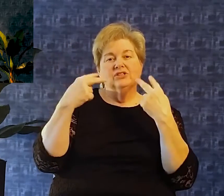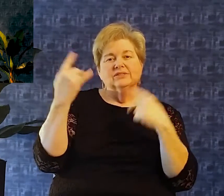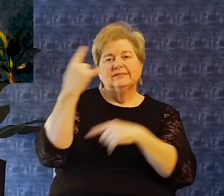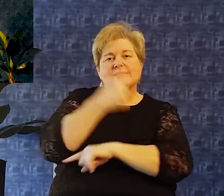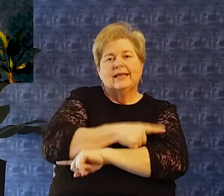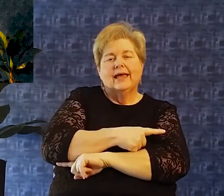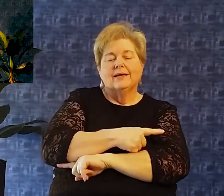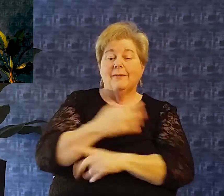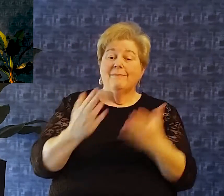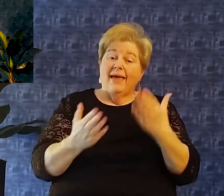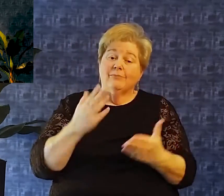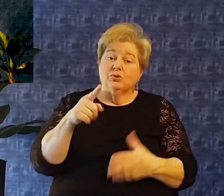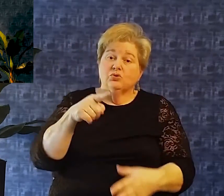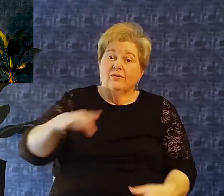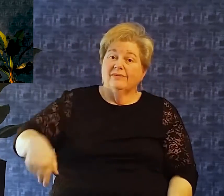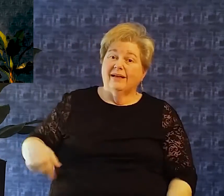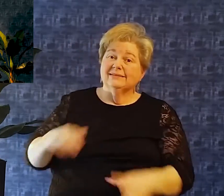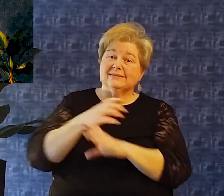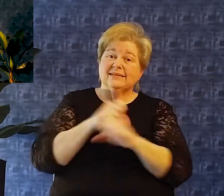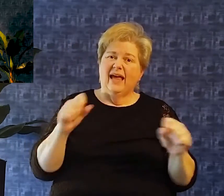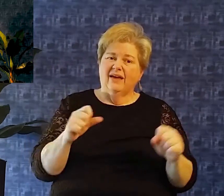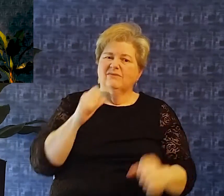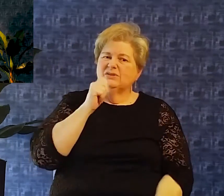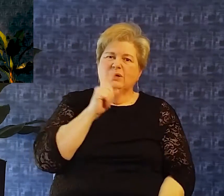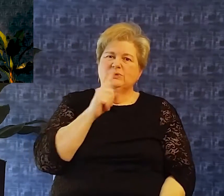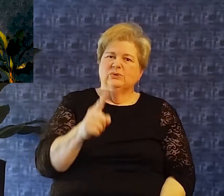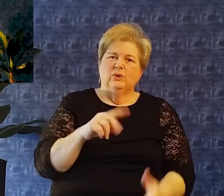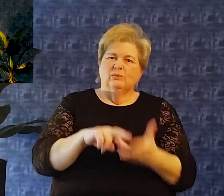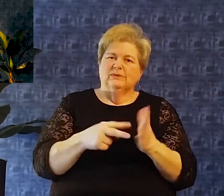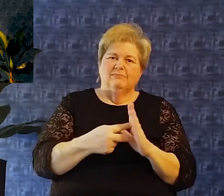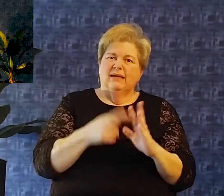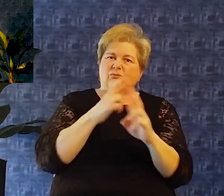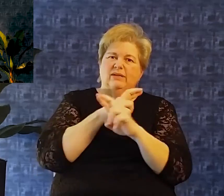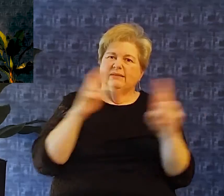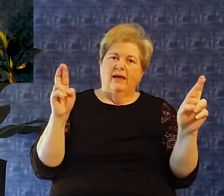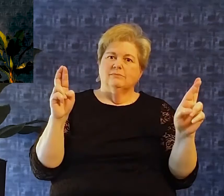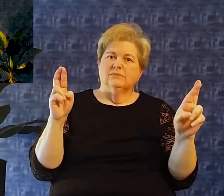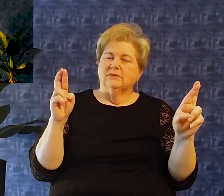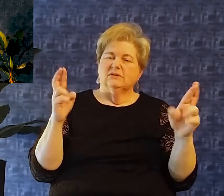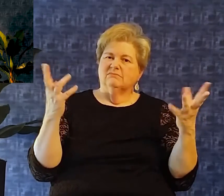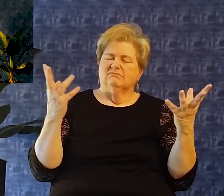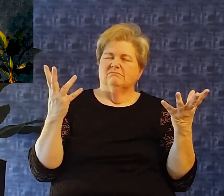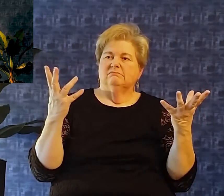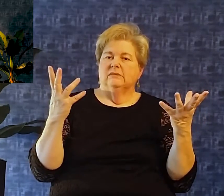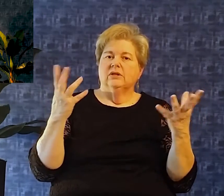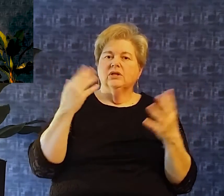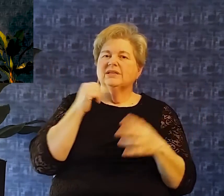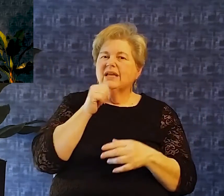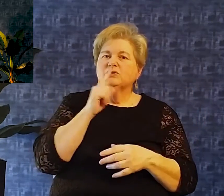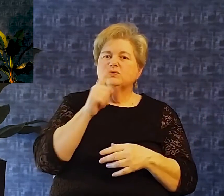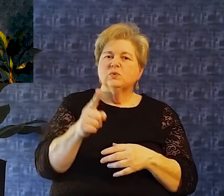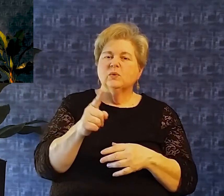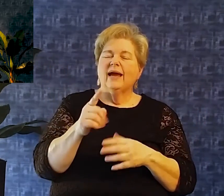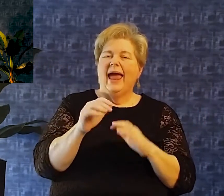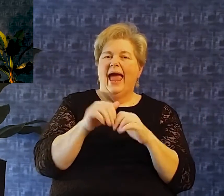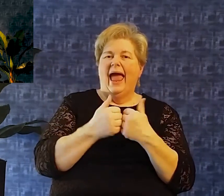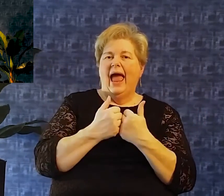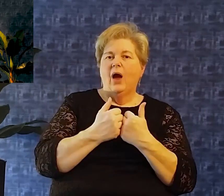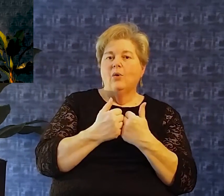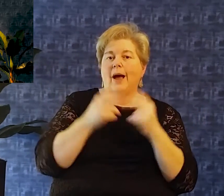about how you don't you're not really sure how One enters into a personal relationship with god or maybe you are